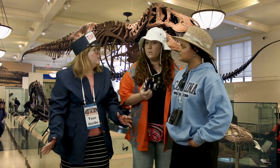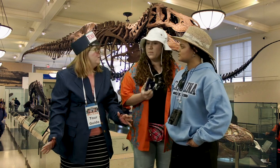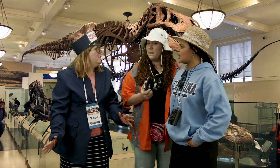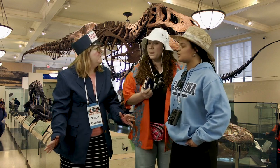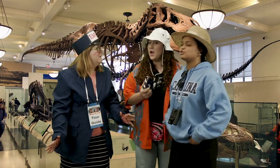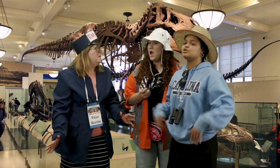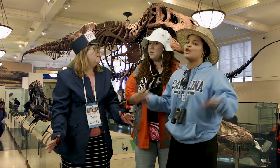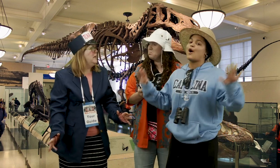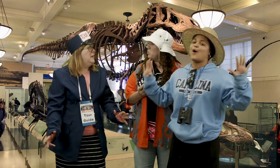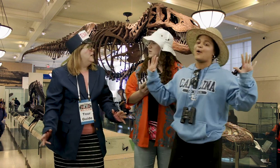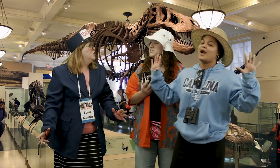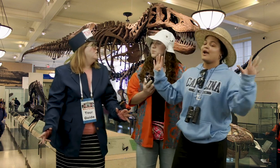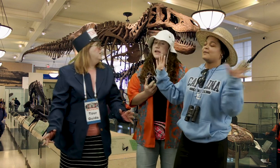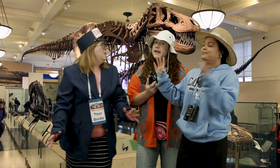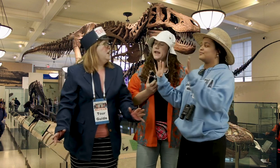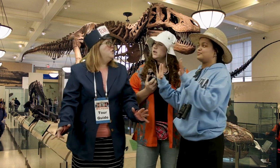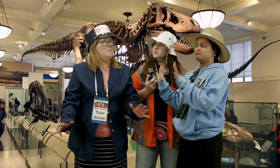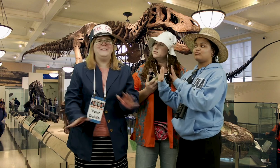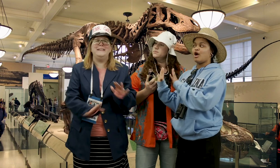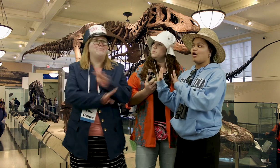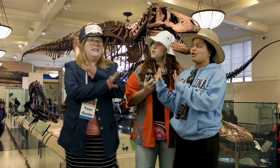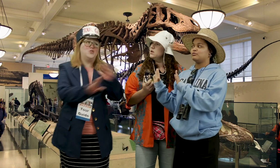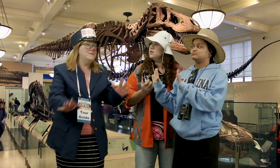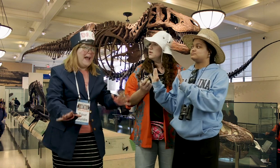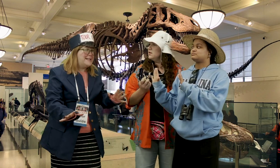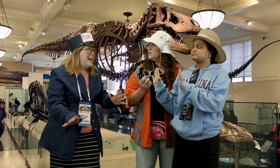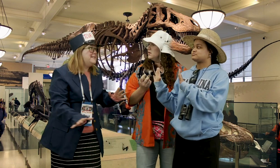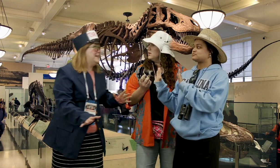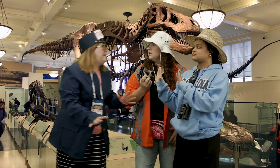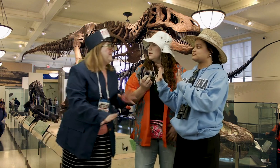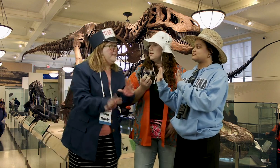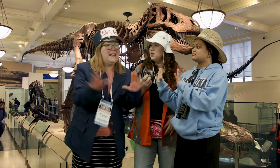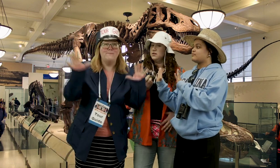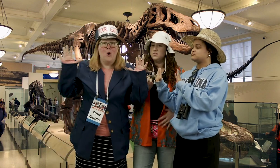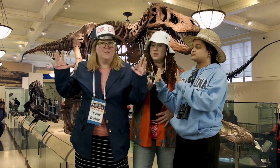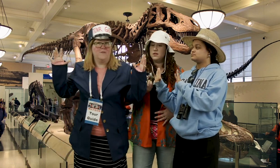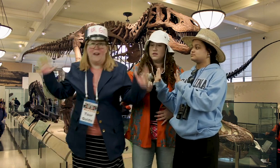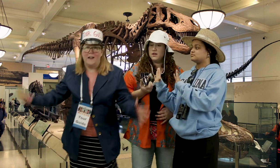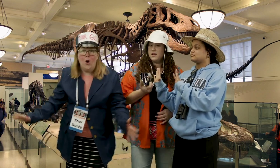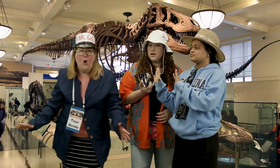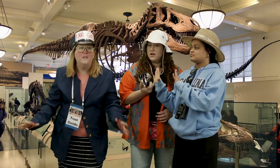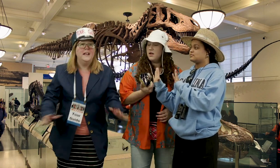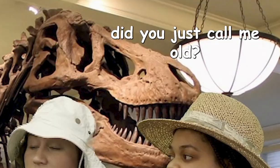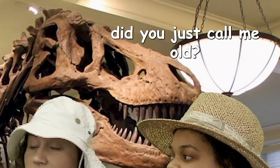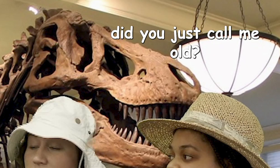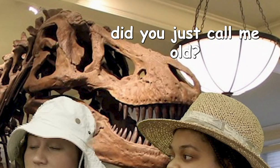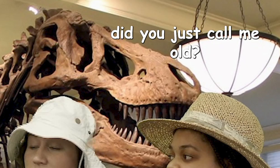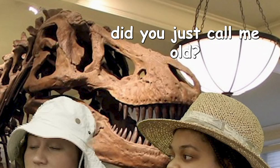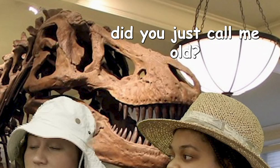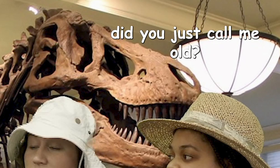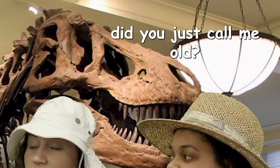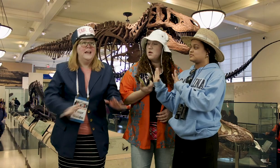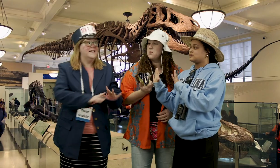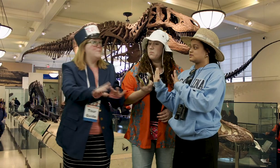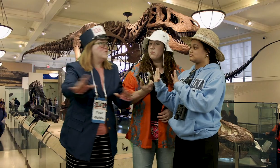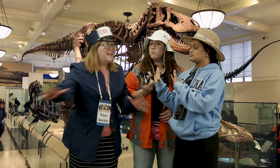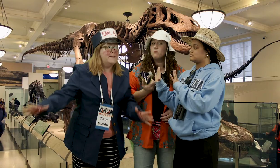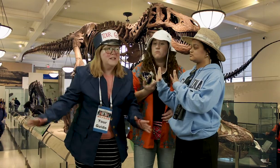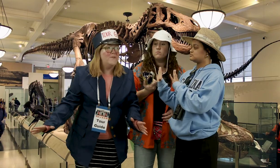you uh no I wasn't explaining it no please please do not taste anything these bones are very old this museum is